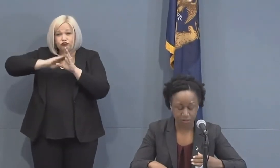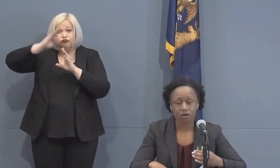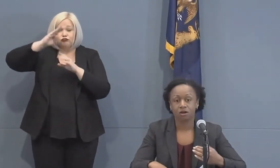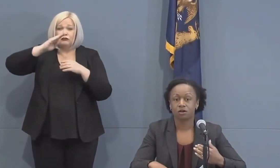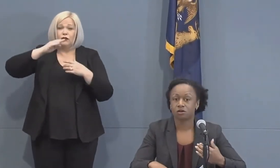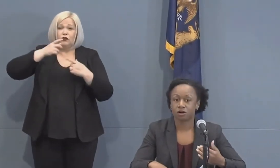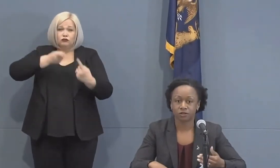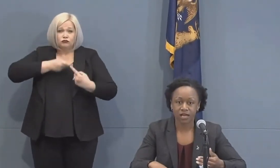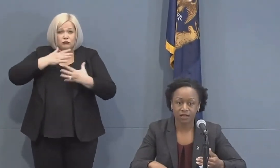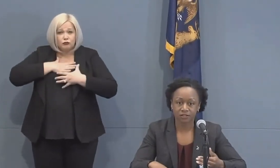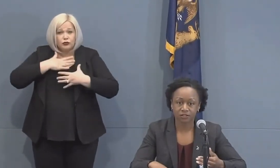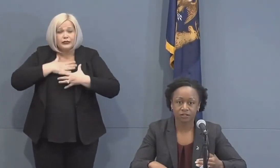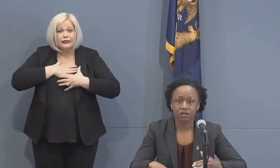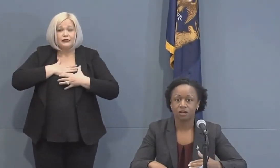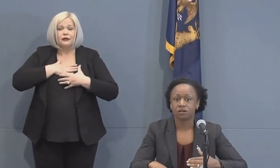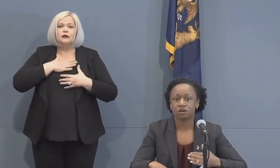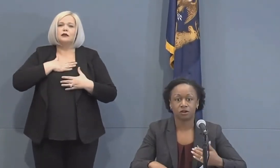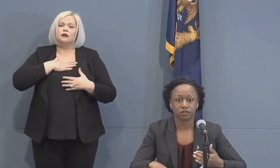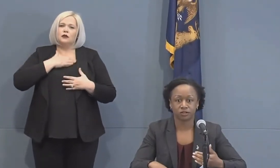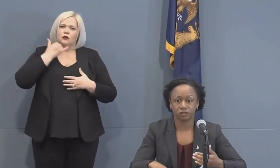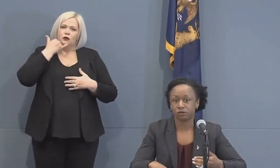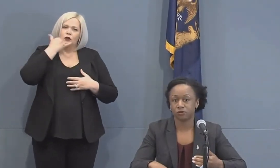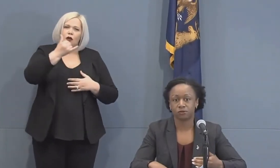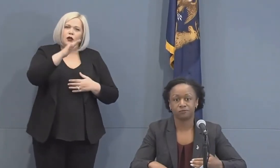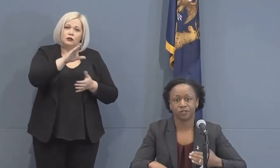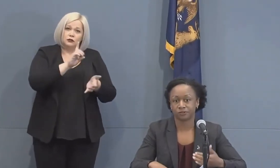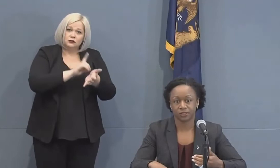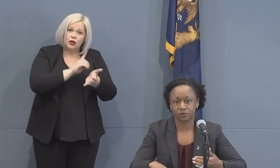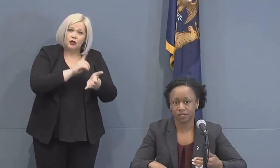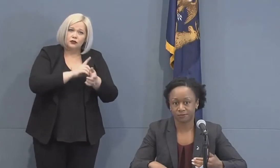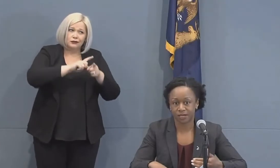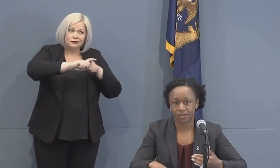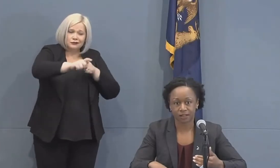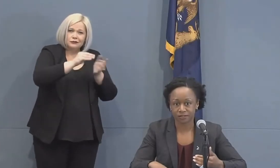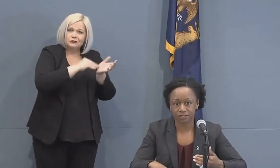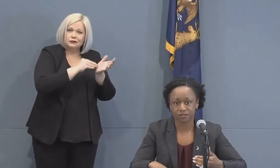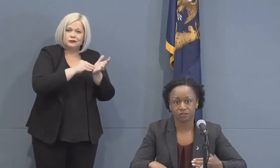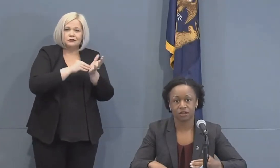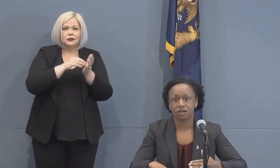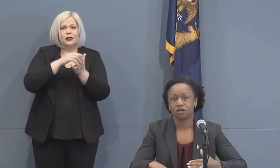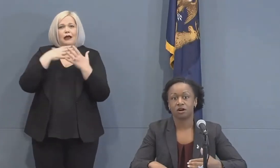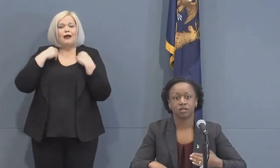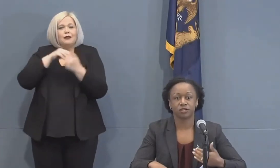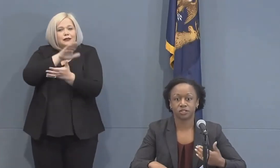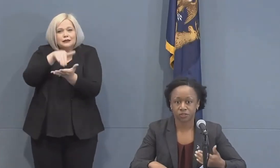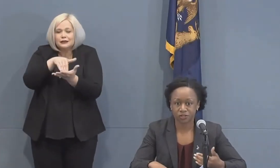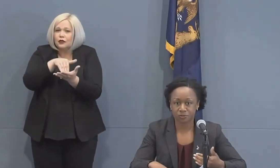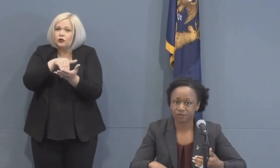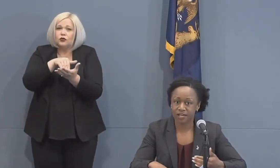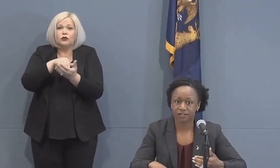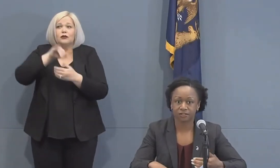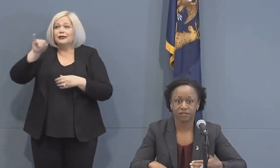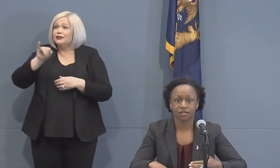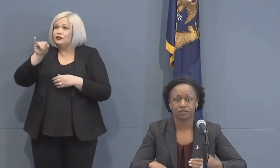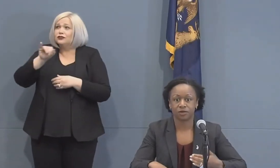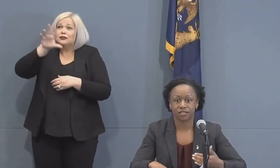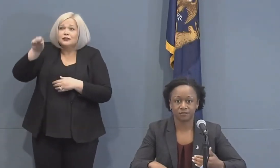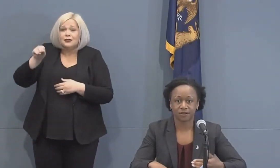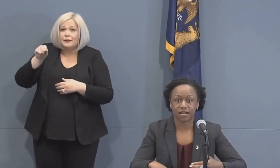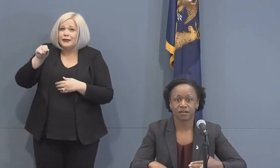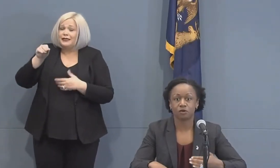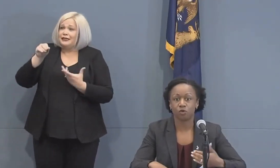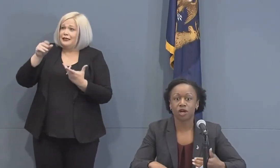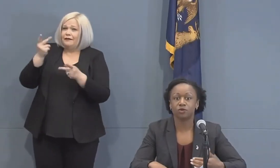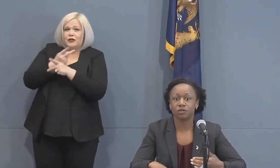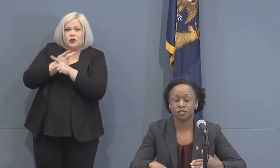breathing, call your doctor, call your local federally qualified health center, call your insurance provider to